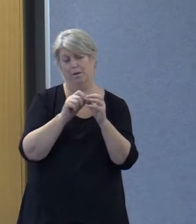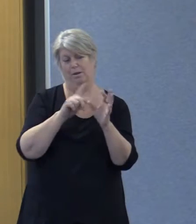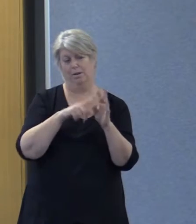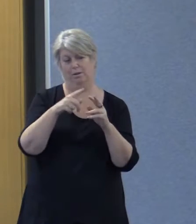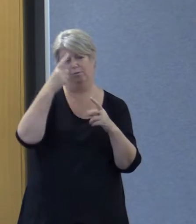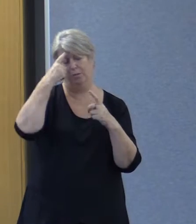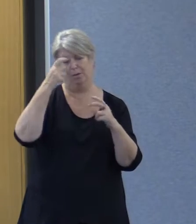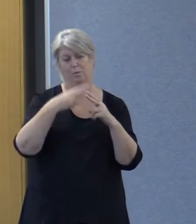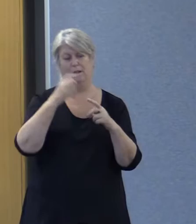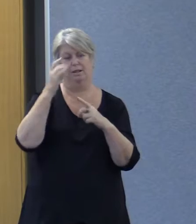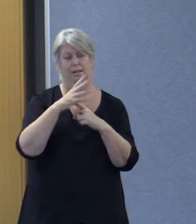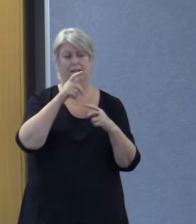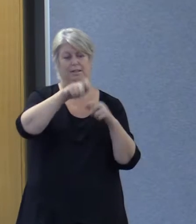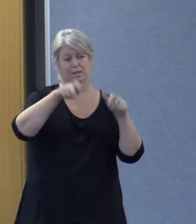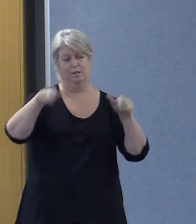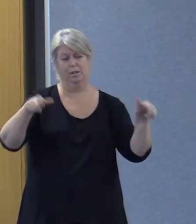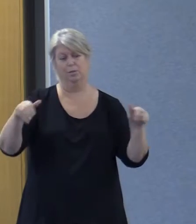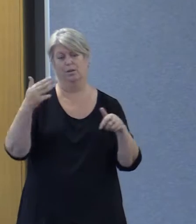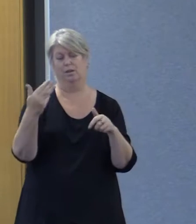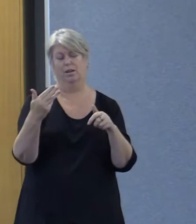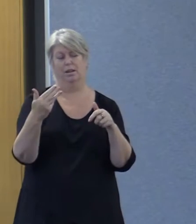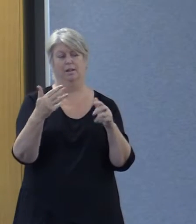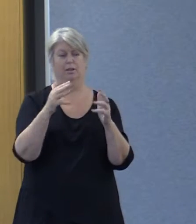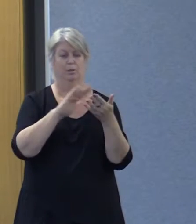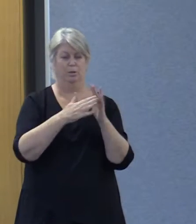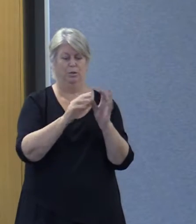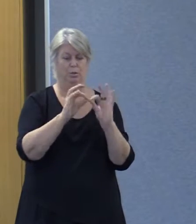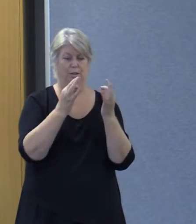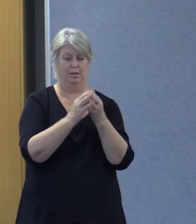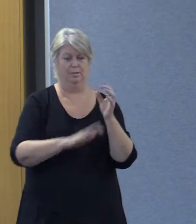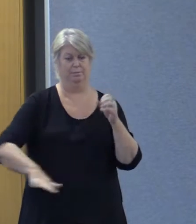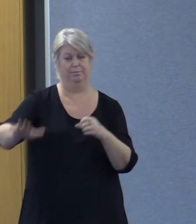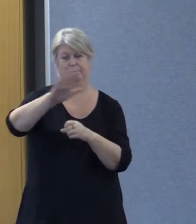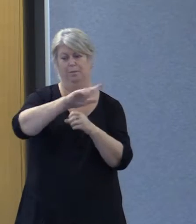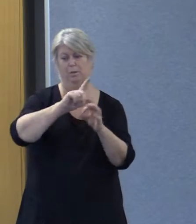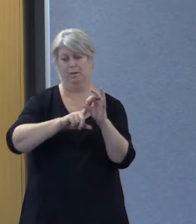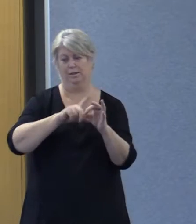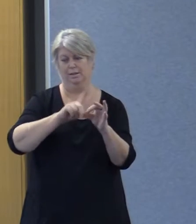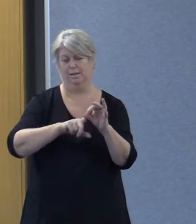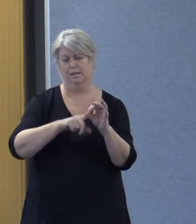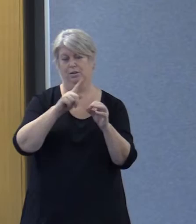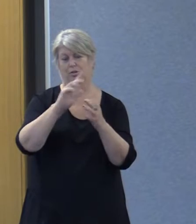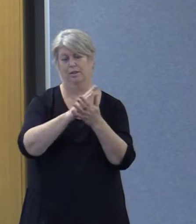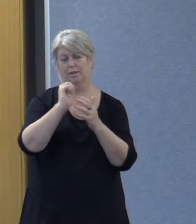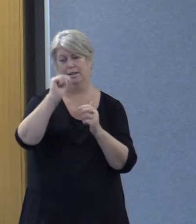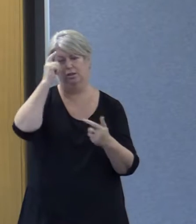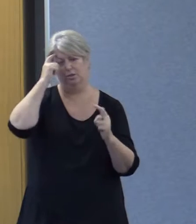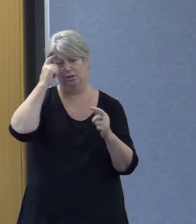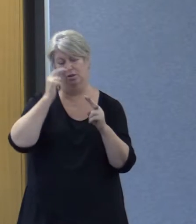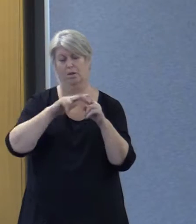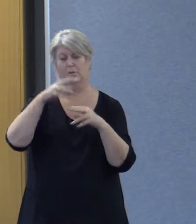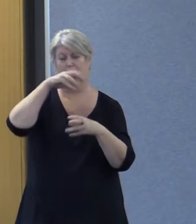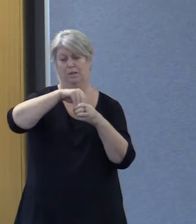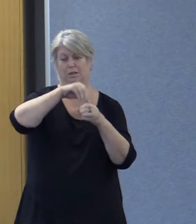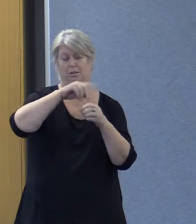from a key stakeholder workshop with nine community organisations across Queensland who shared concerns about the participation